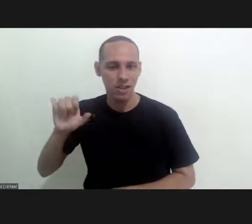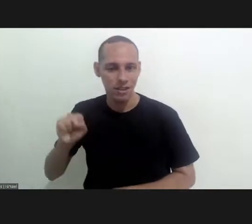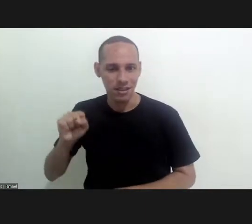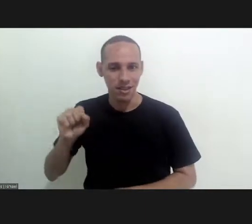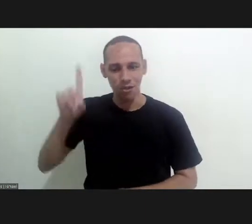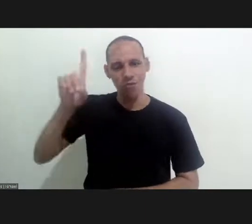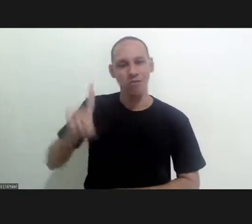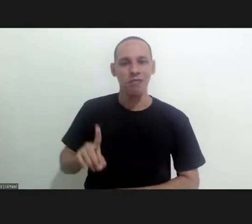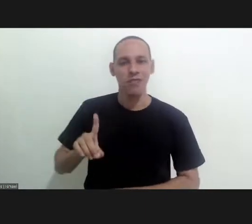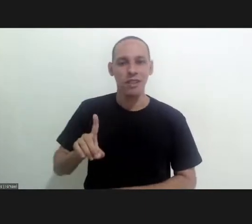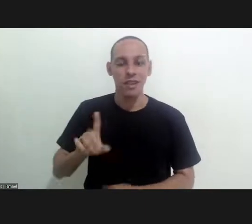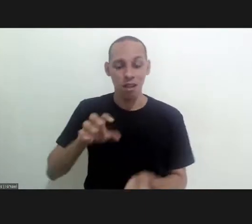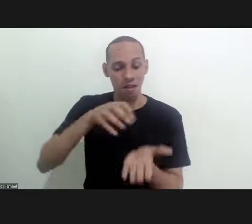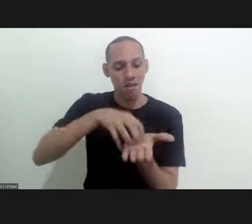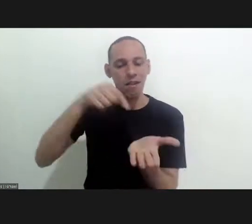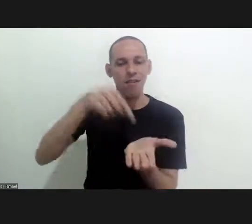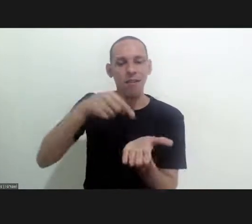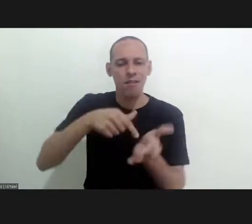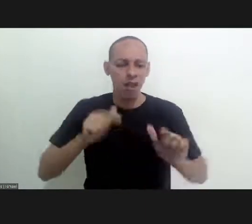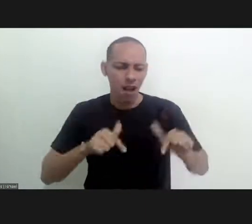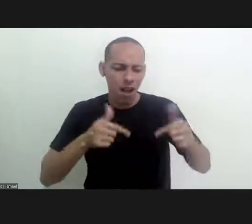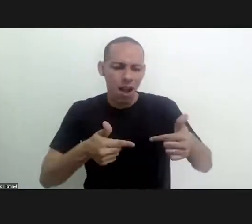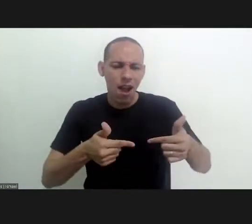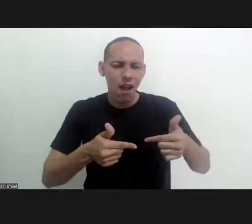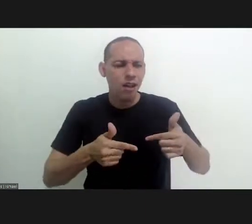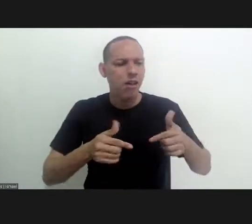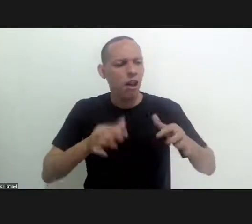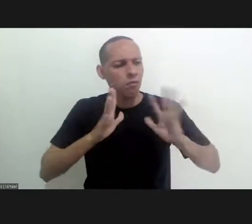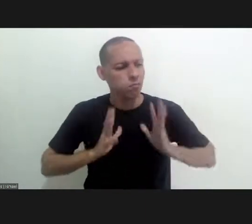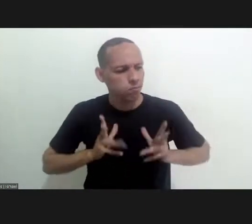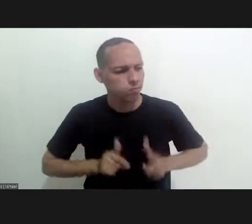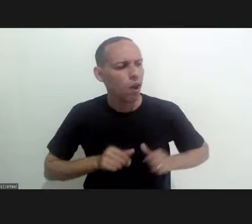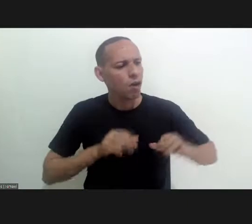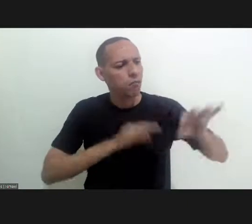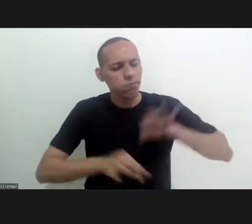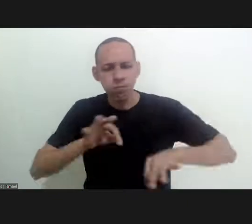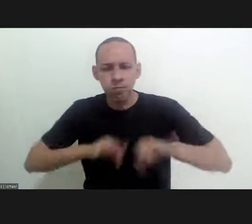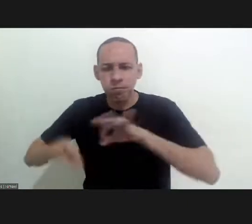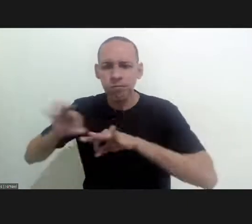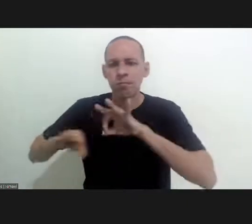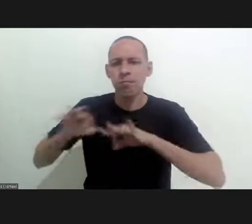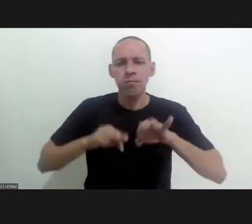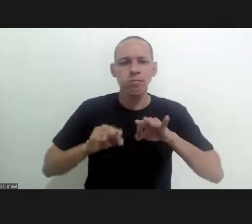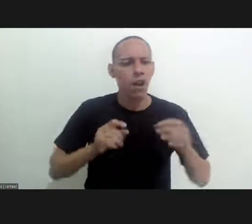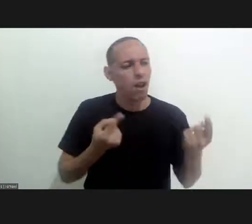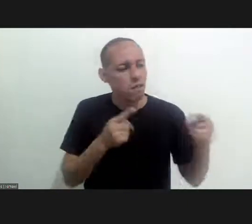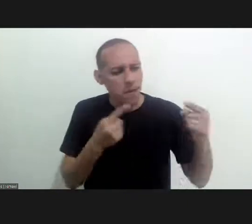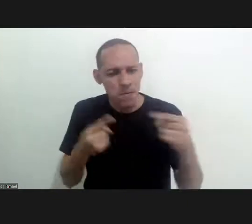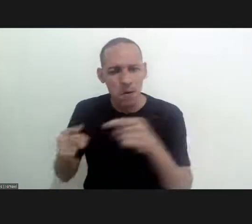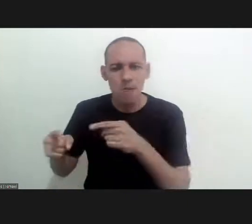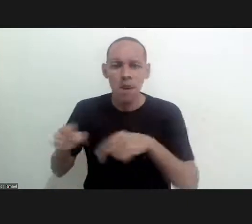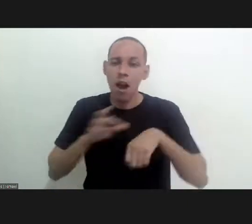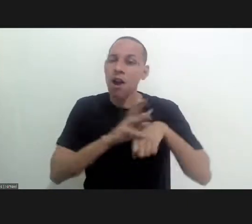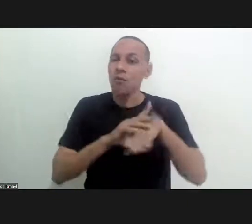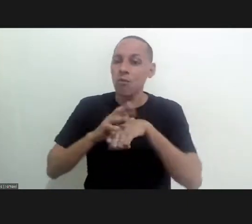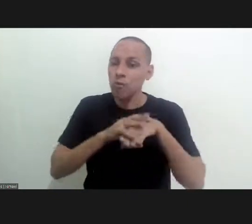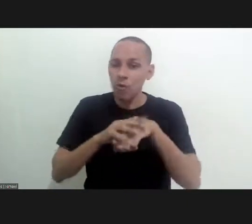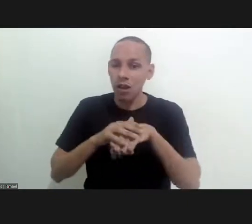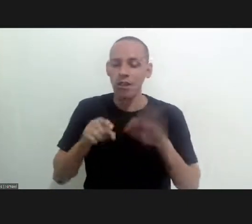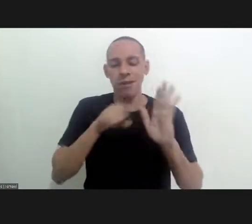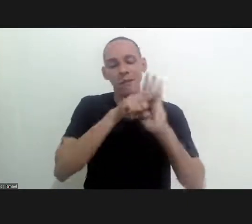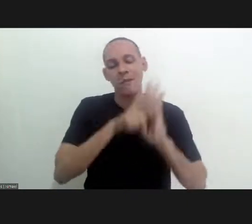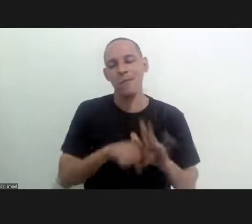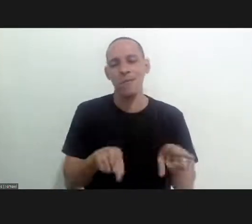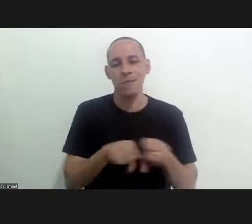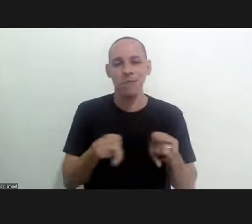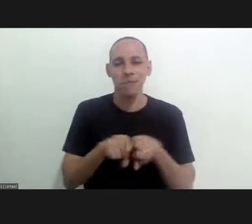center developed important actions for prophylaxis, fighting focus and clinical studies on the disease,